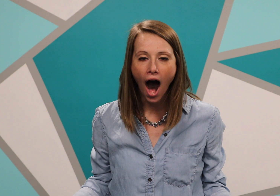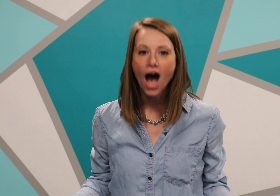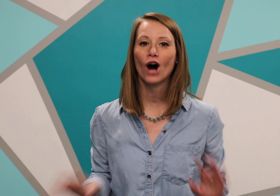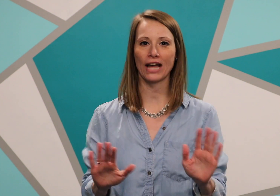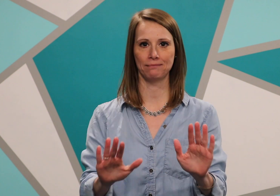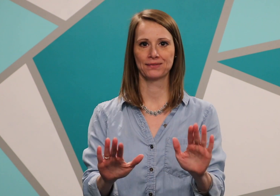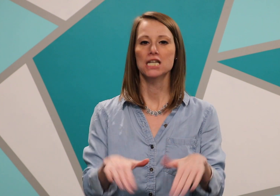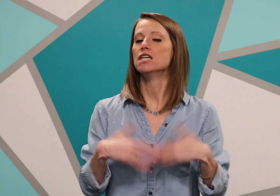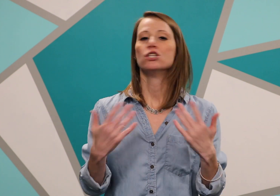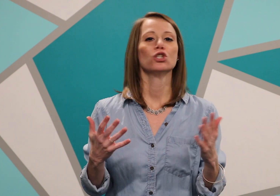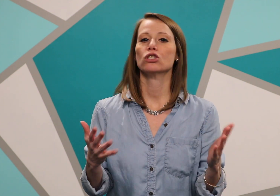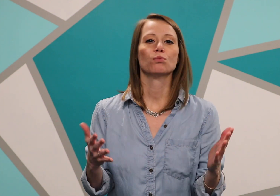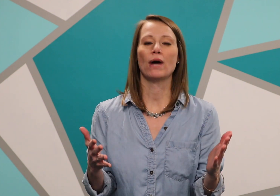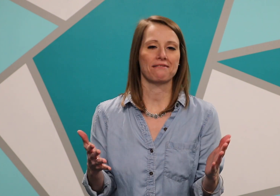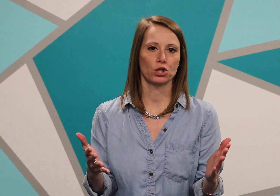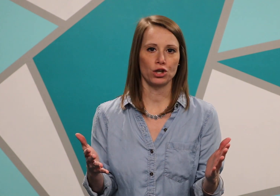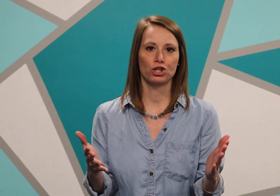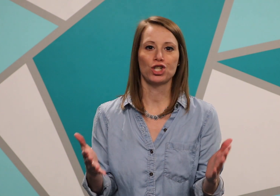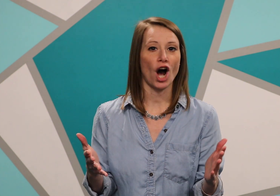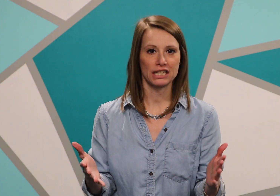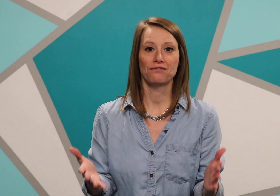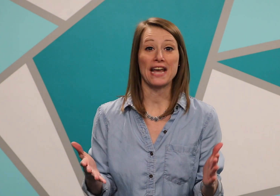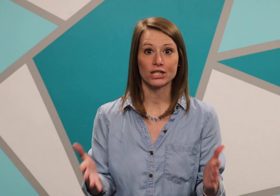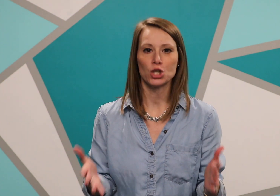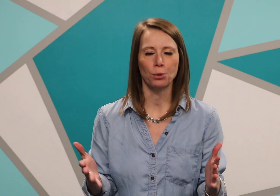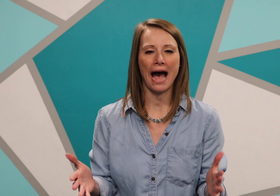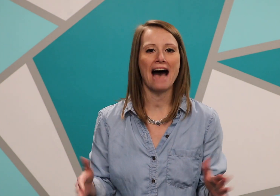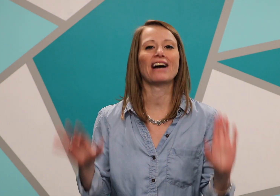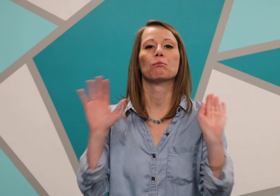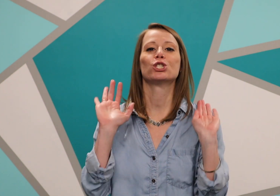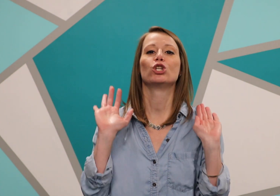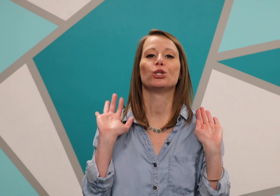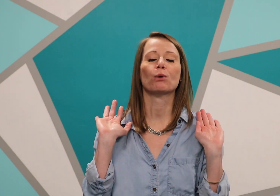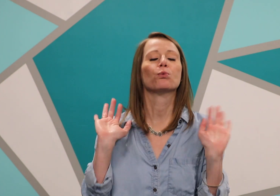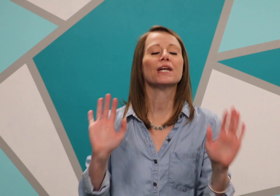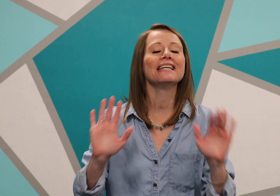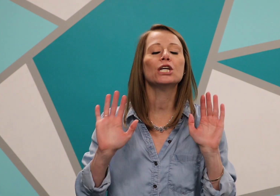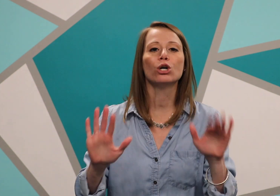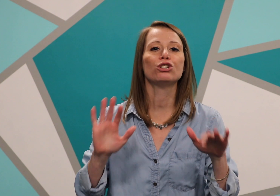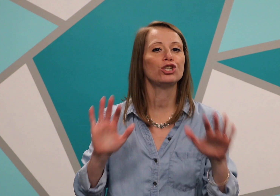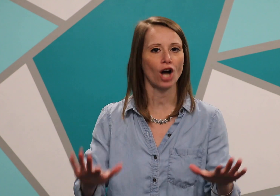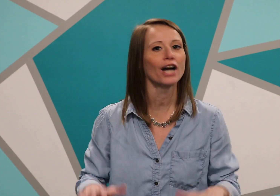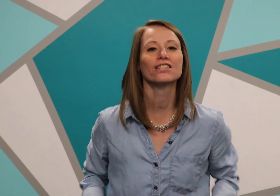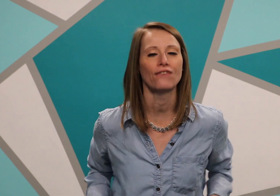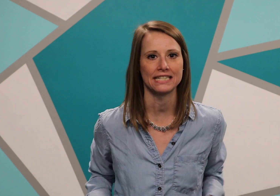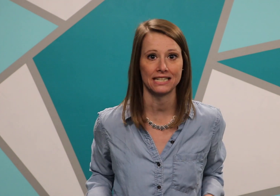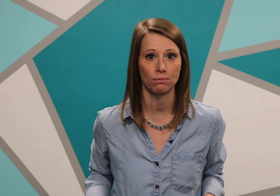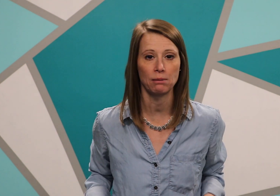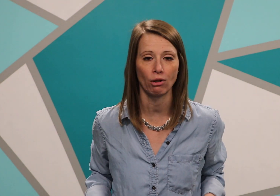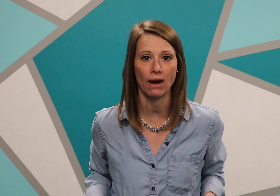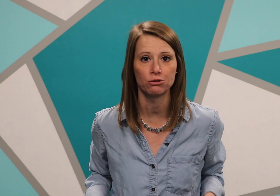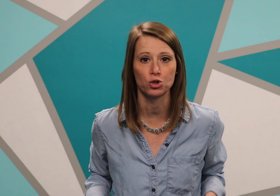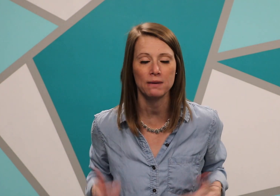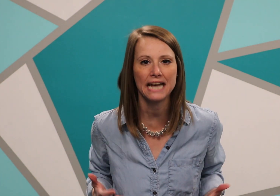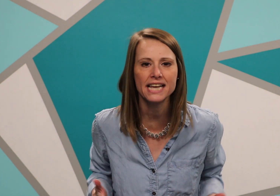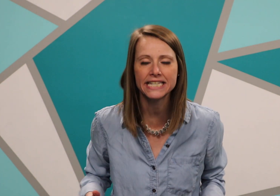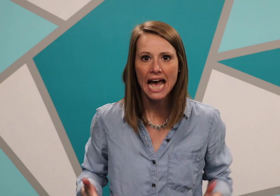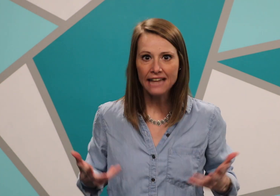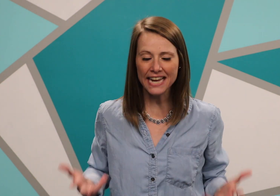Okay, whatever good shocked face you have, I want you to do a really good shocked face to the people around you because they